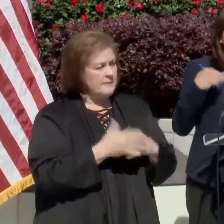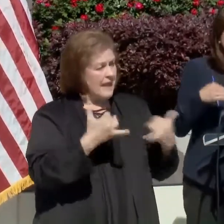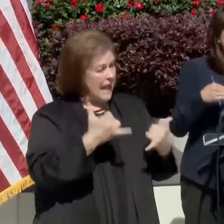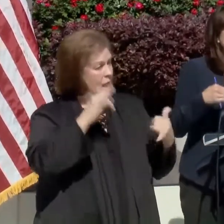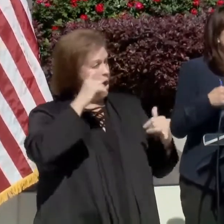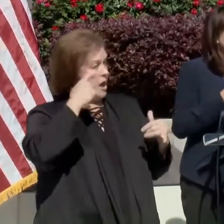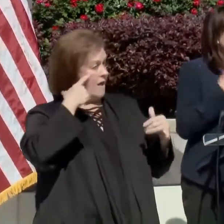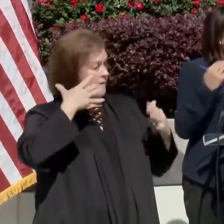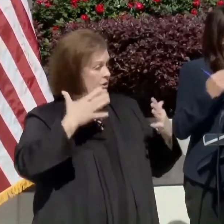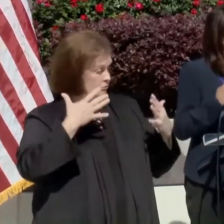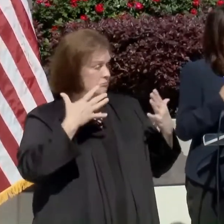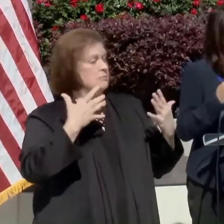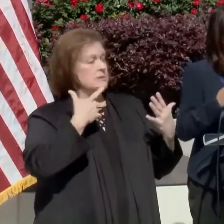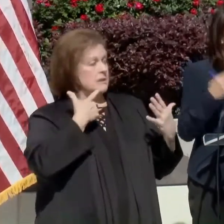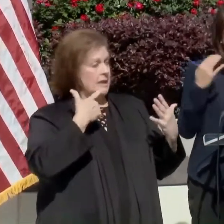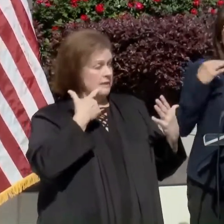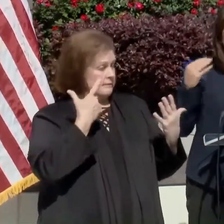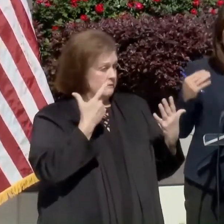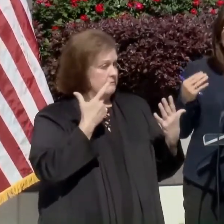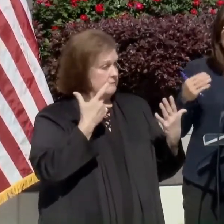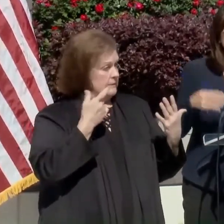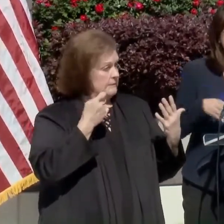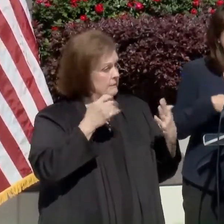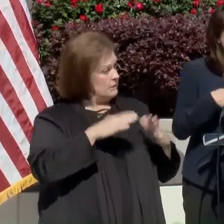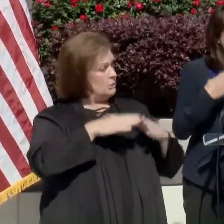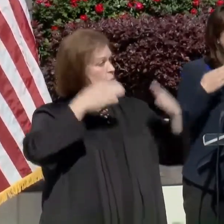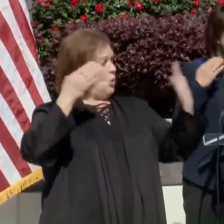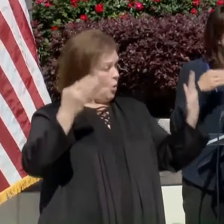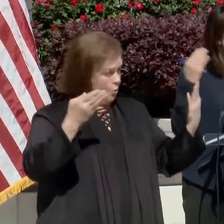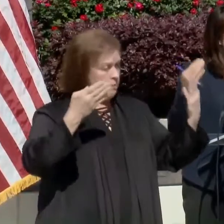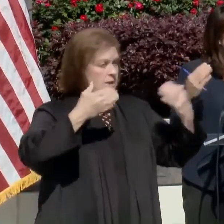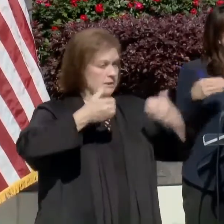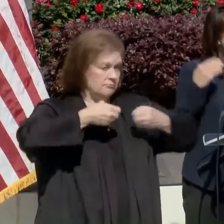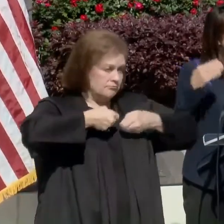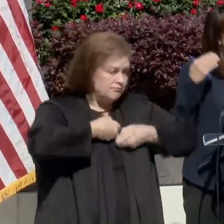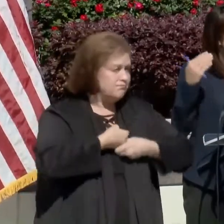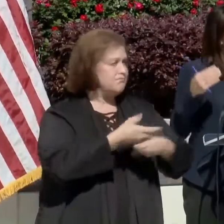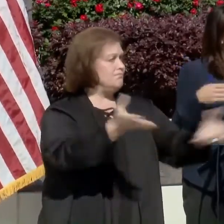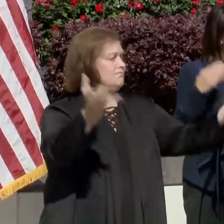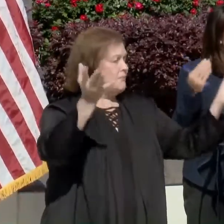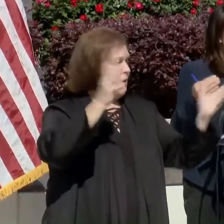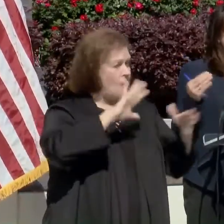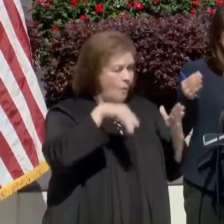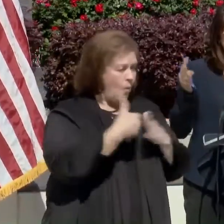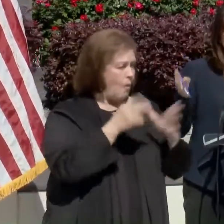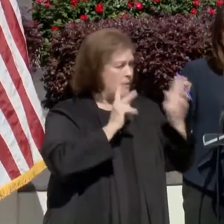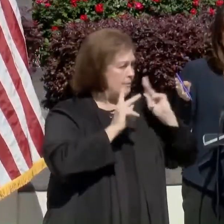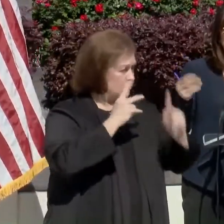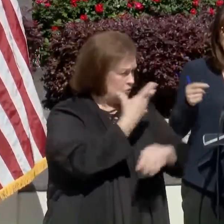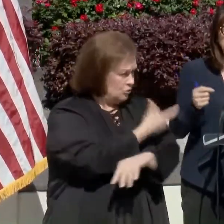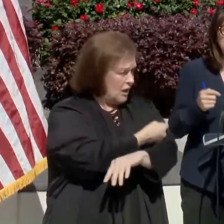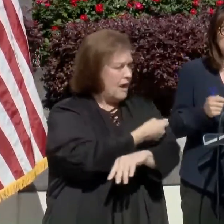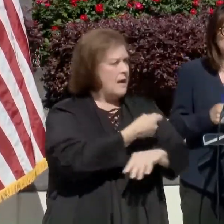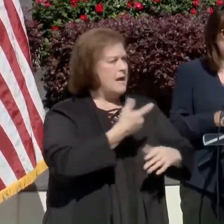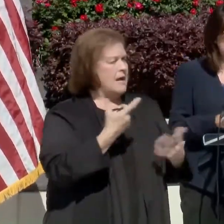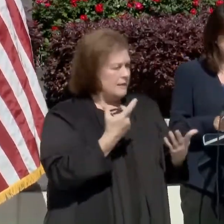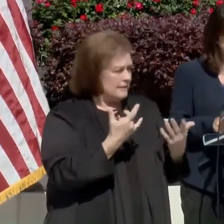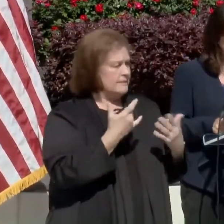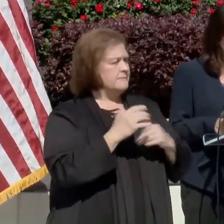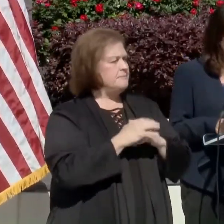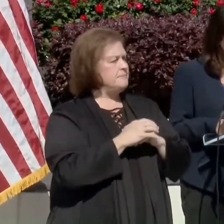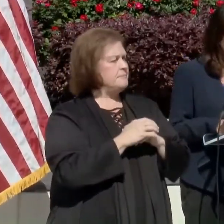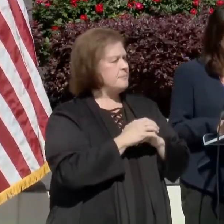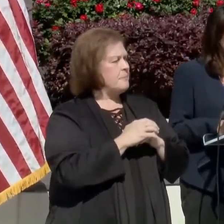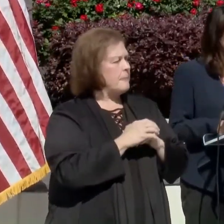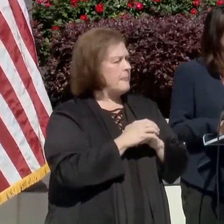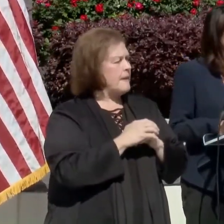governor's opened this up, the eligibility criteria is to all adults, uh, 16 and above 16 and 17. Remember, have to search out for the Pfizer vaccine.